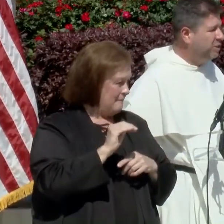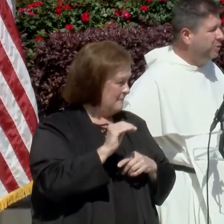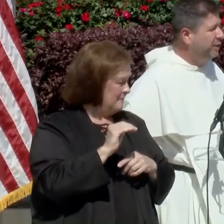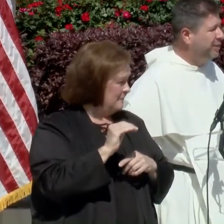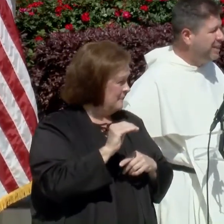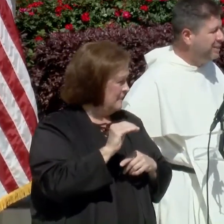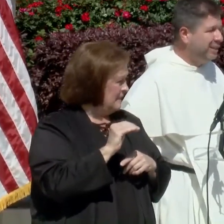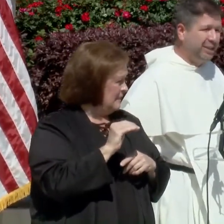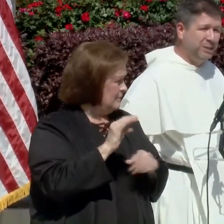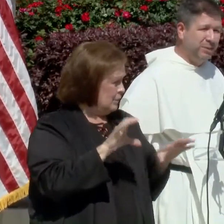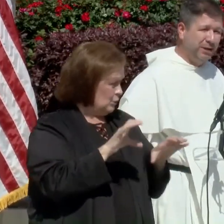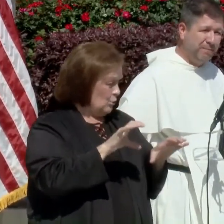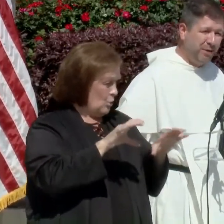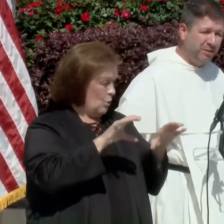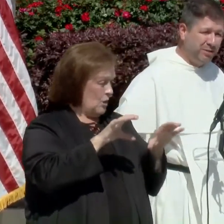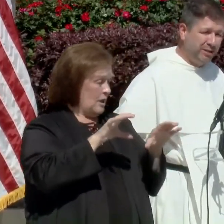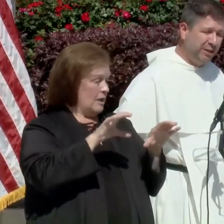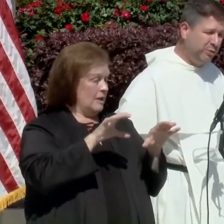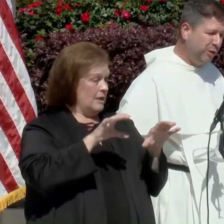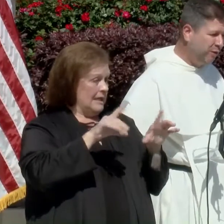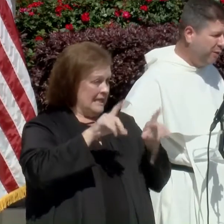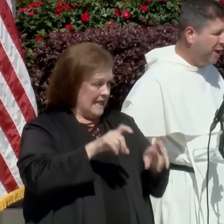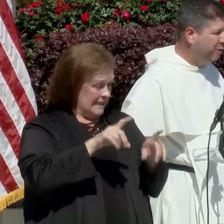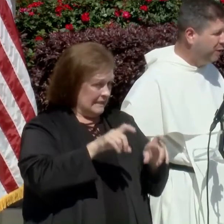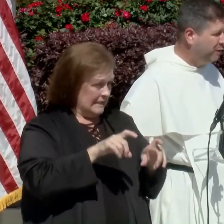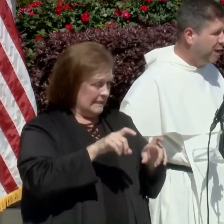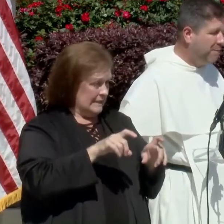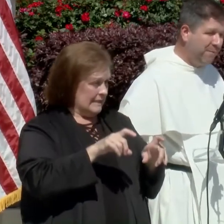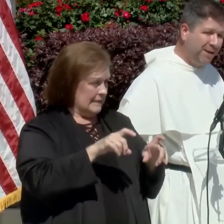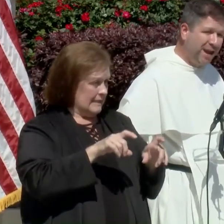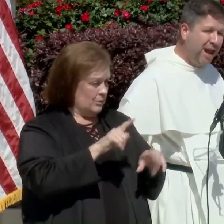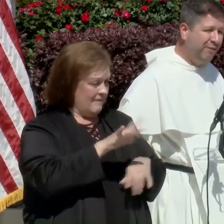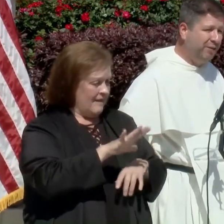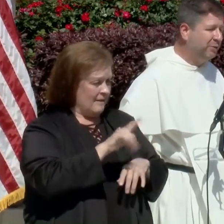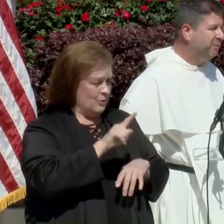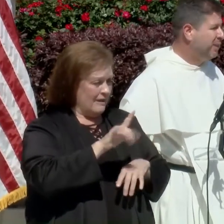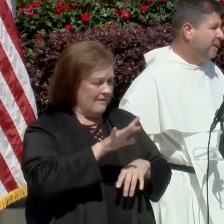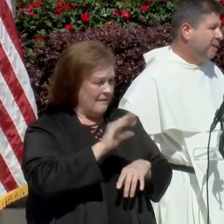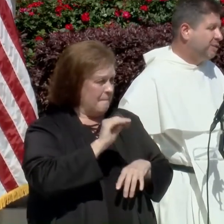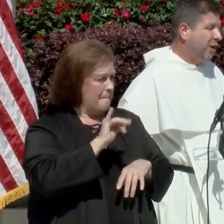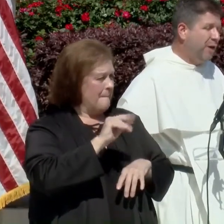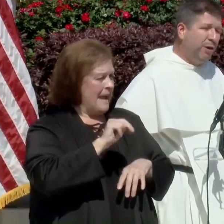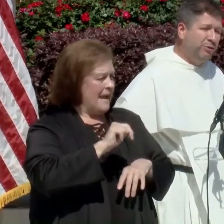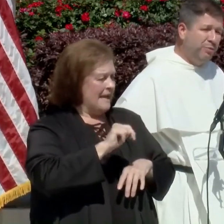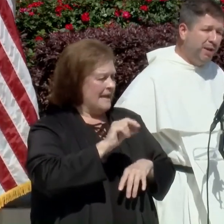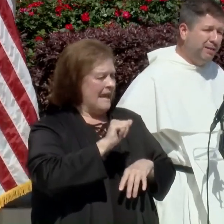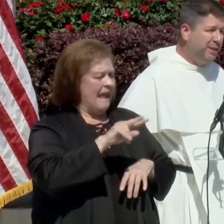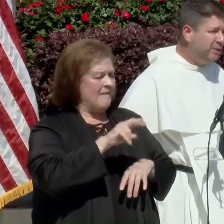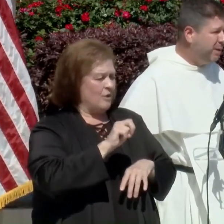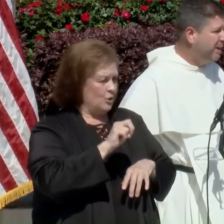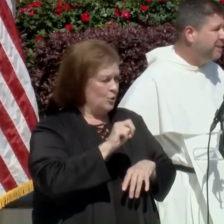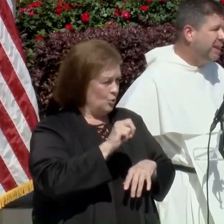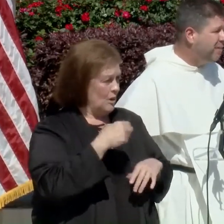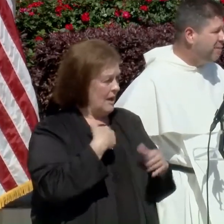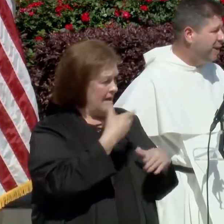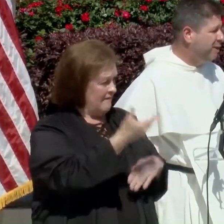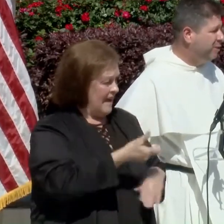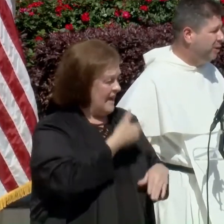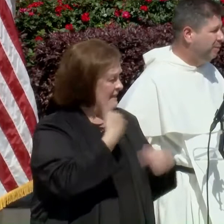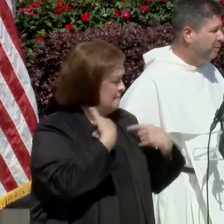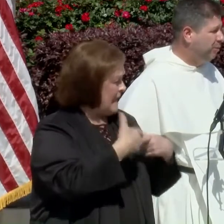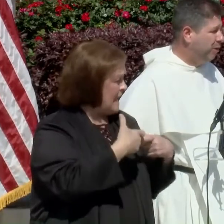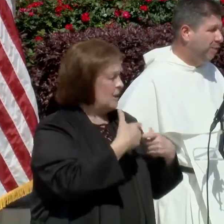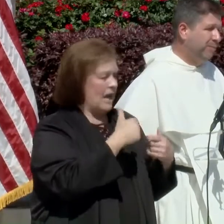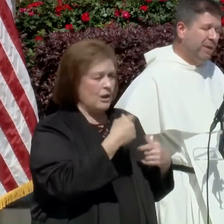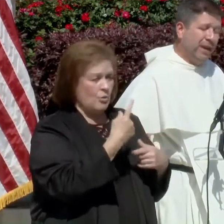is doing testing at the Hispanic Apostolate in 2525 Main Avenue. So I want to invite the Hispanics and everybody